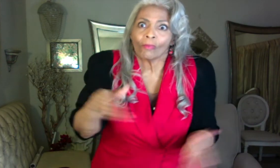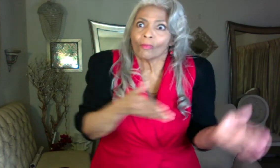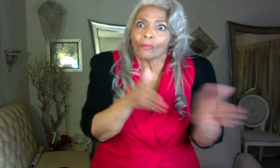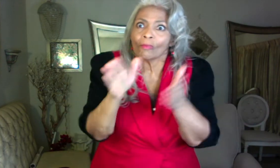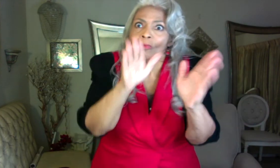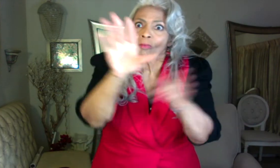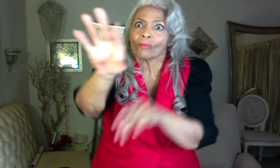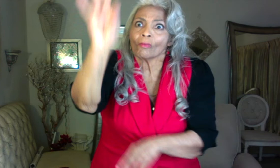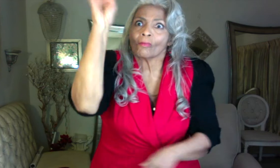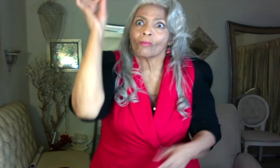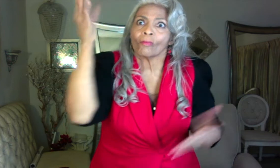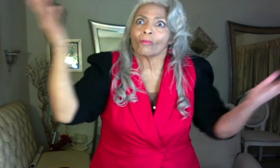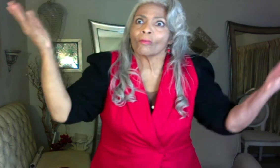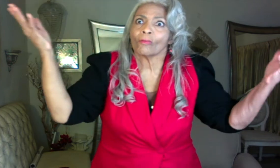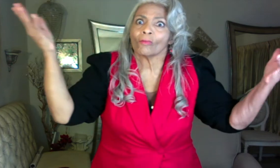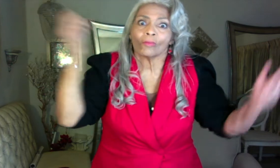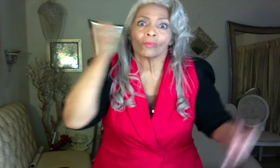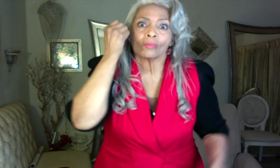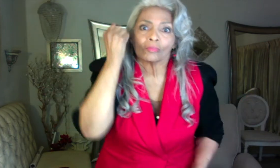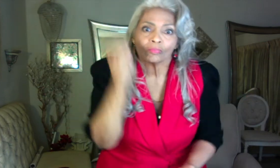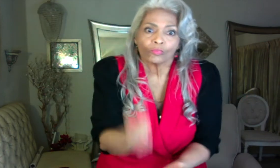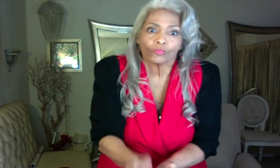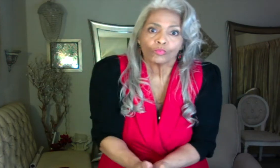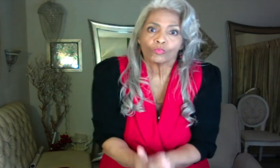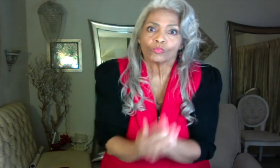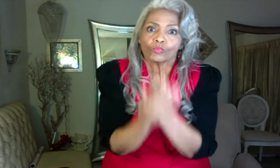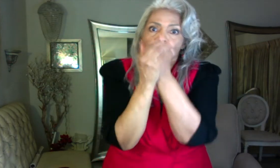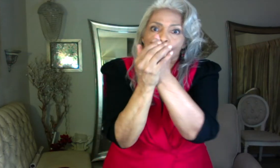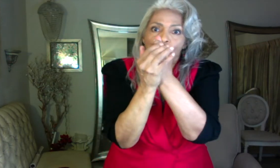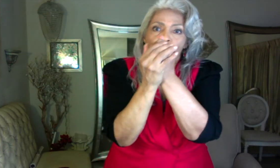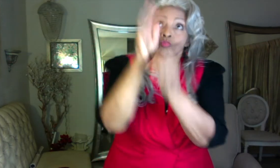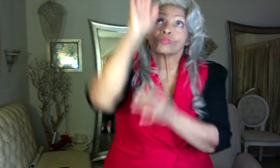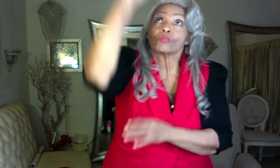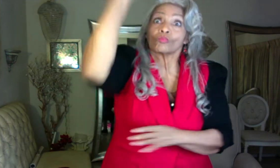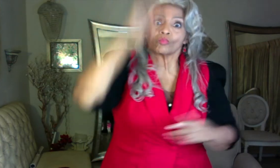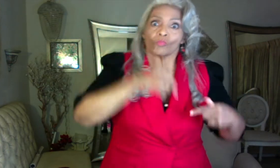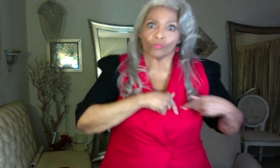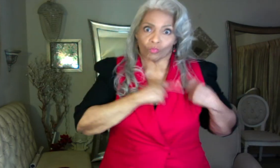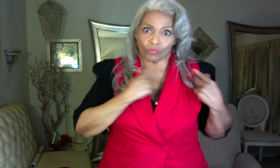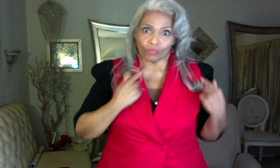When you can't see his plan, trust his heart.